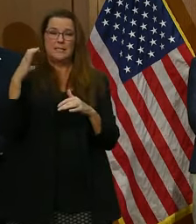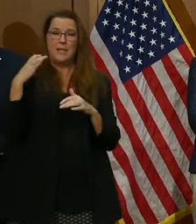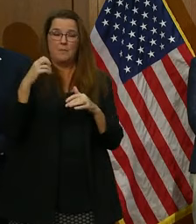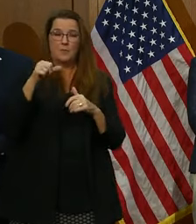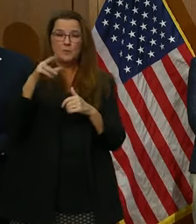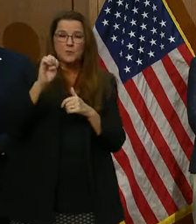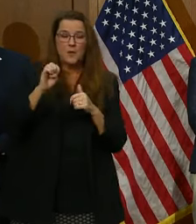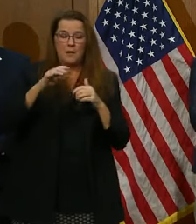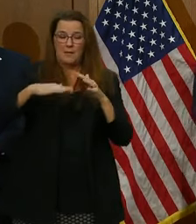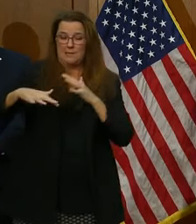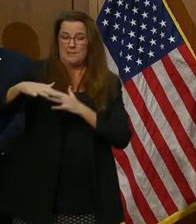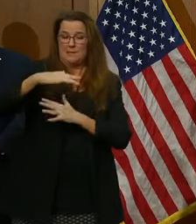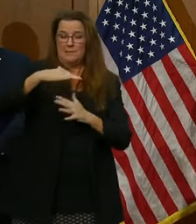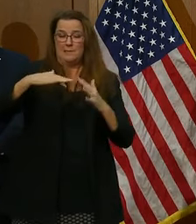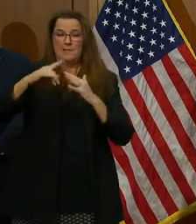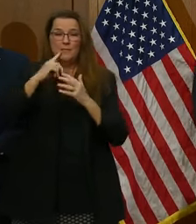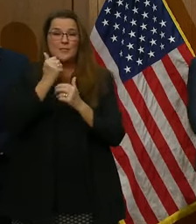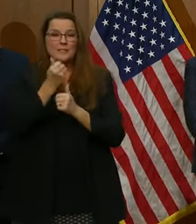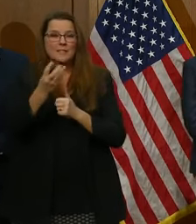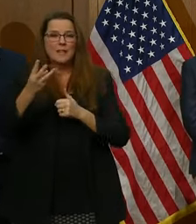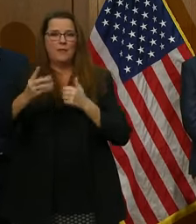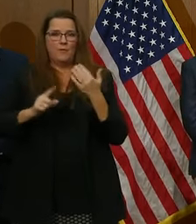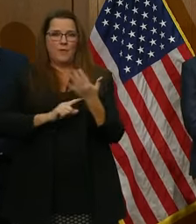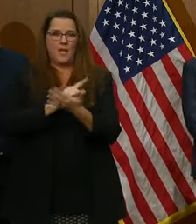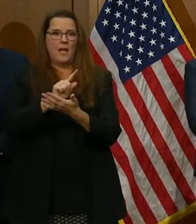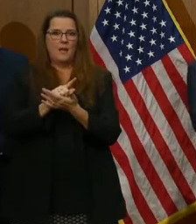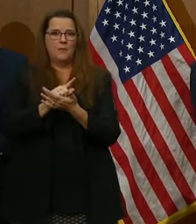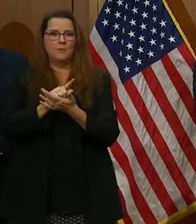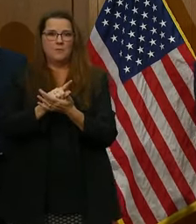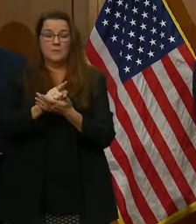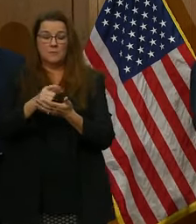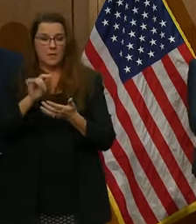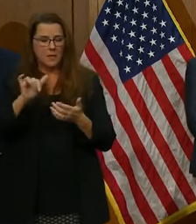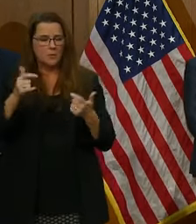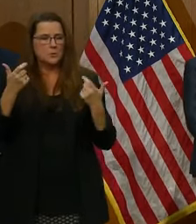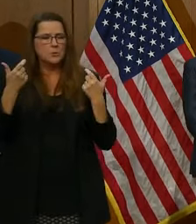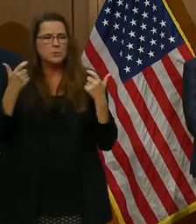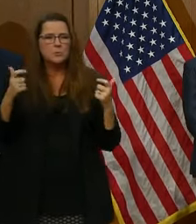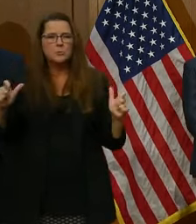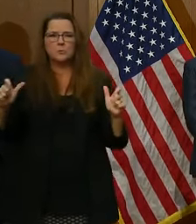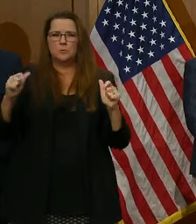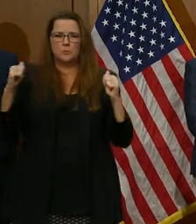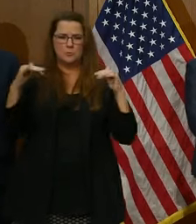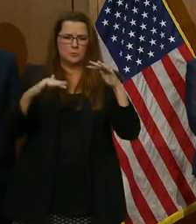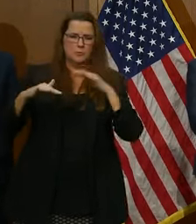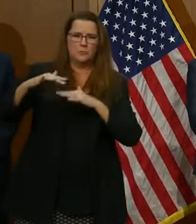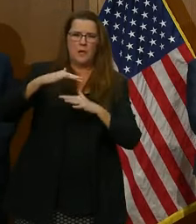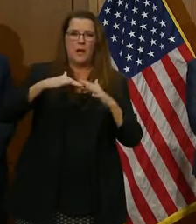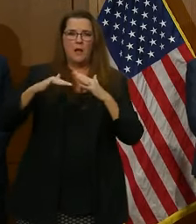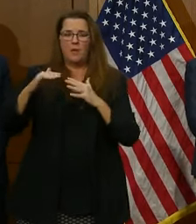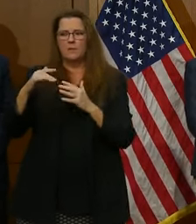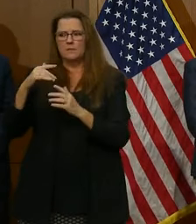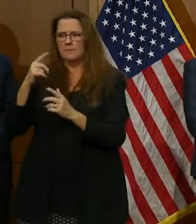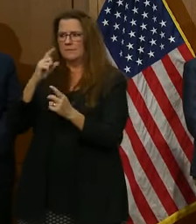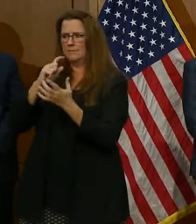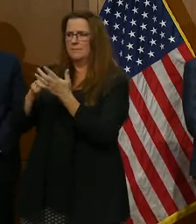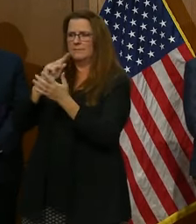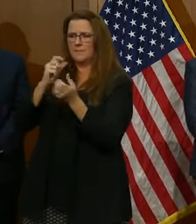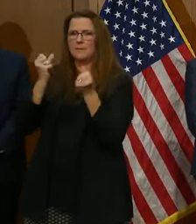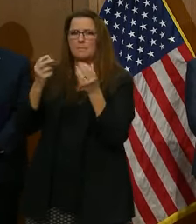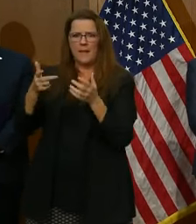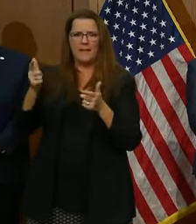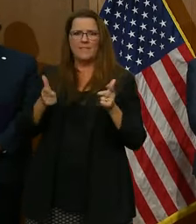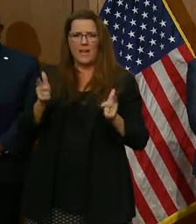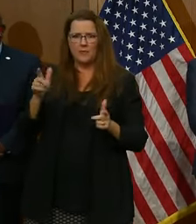for several hours. Despite the sizable crowd and the presence of numerous firearms, the demonstration